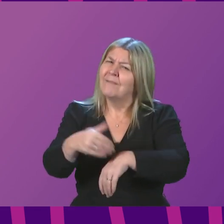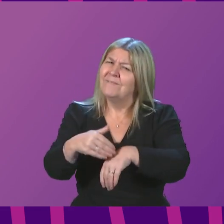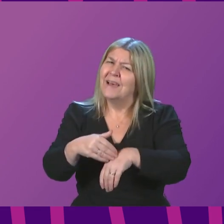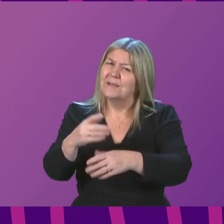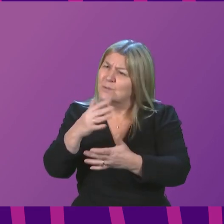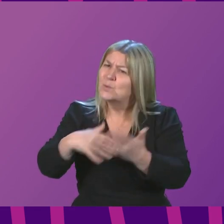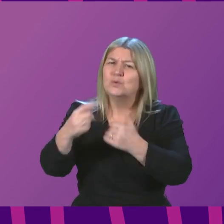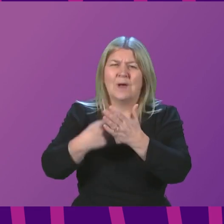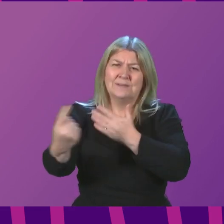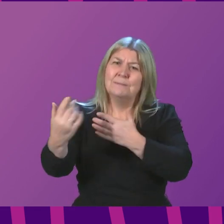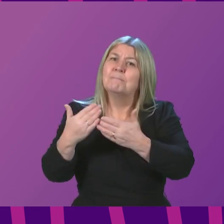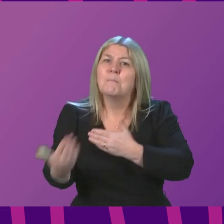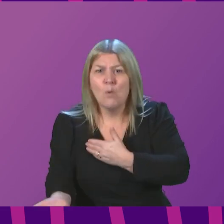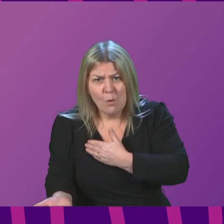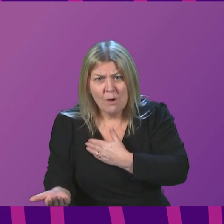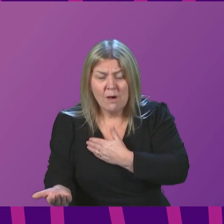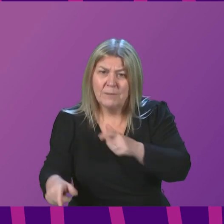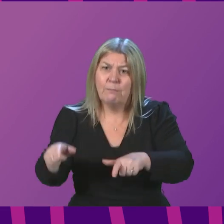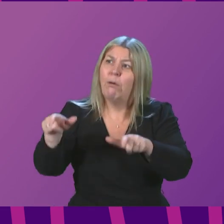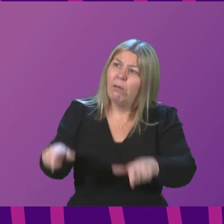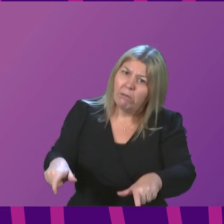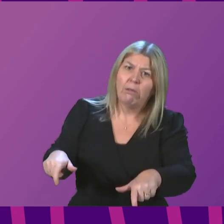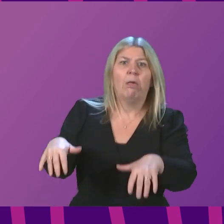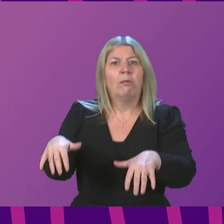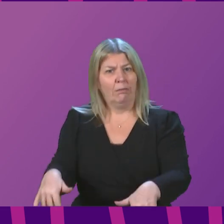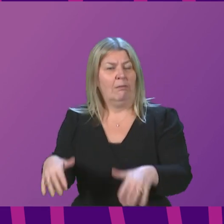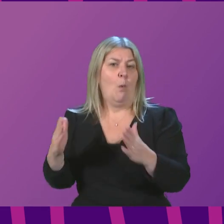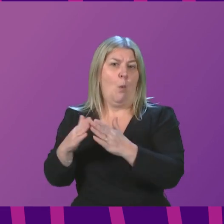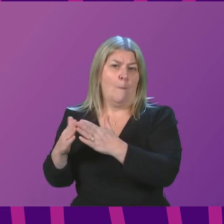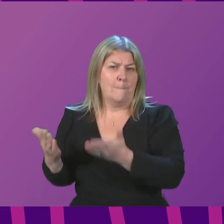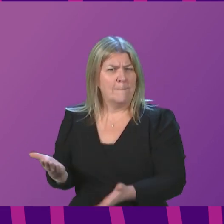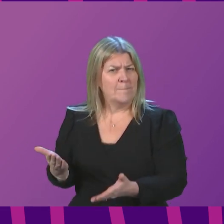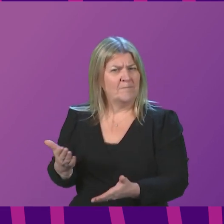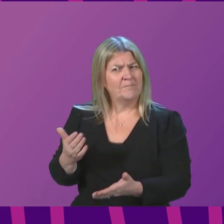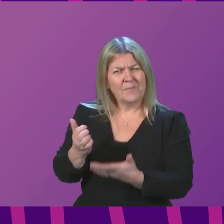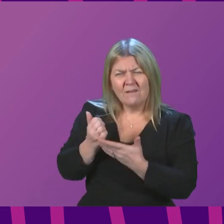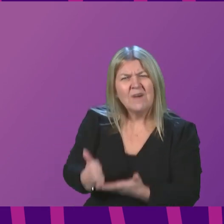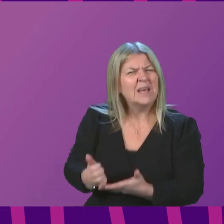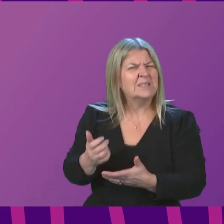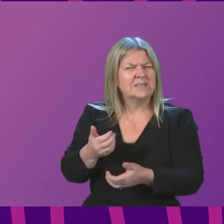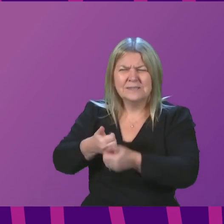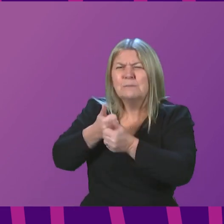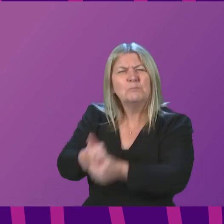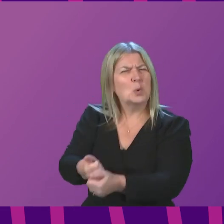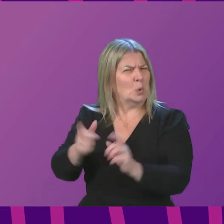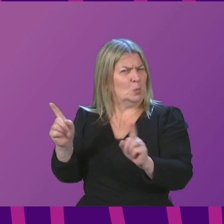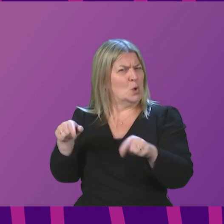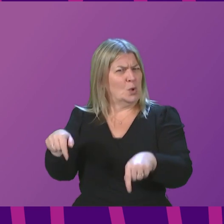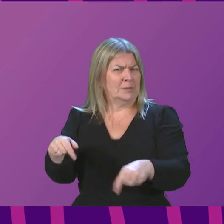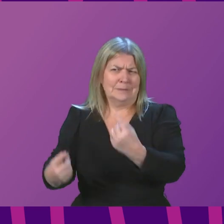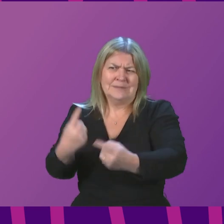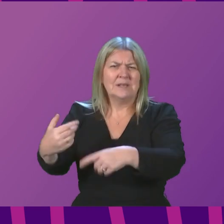What efforts are the Scottish Government making to give advice and support to people who may be impacted most by social isolation? Mr.